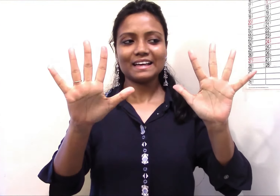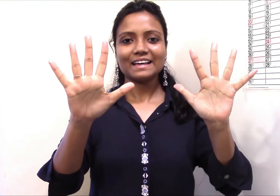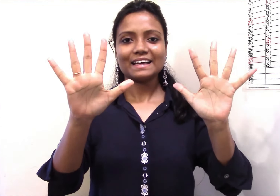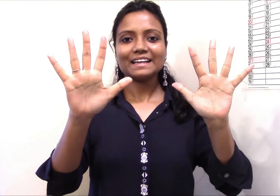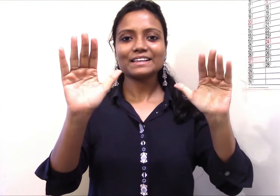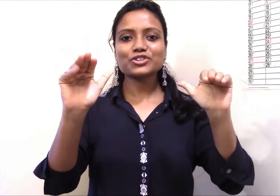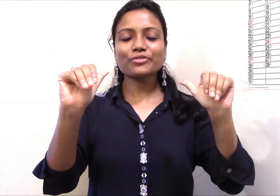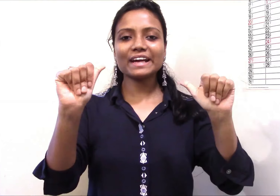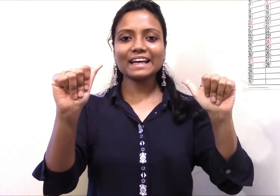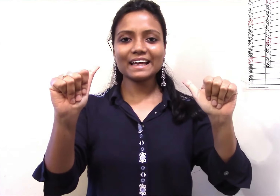Three.